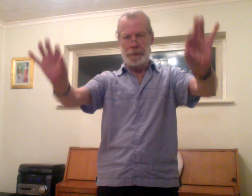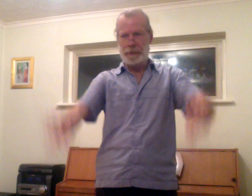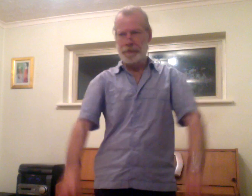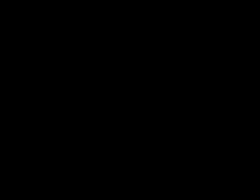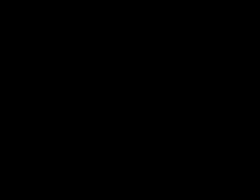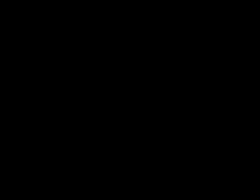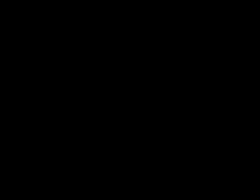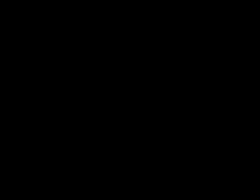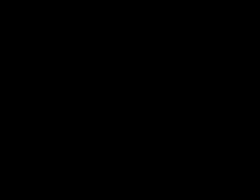That very sun is now